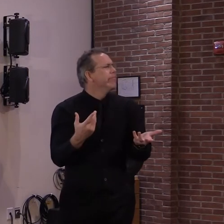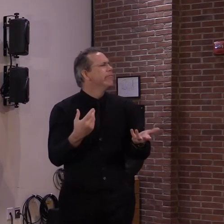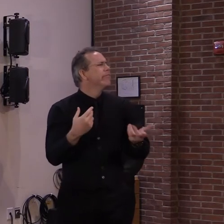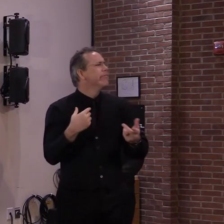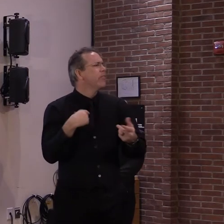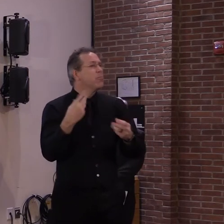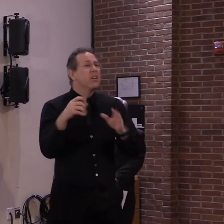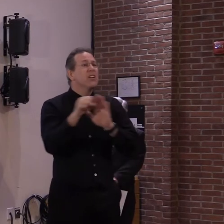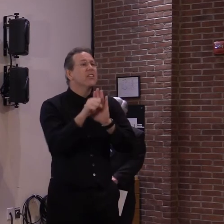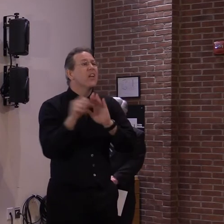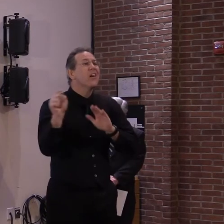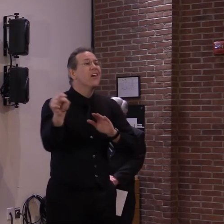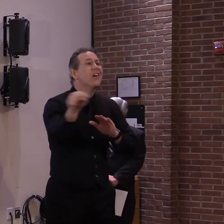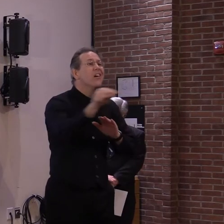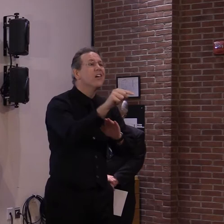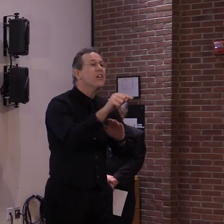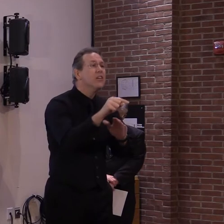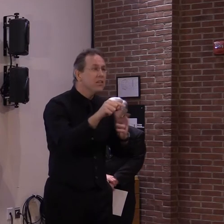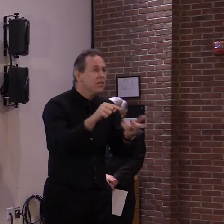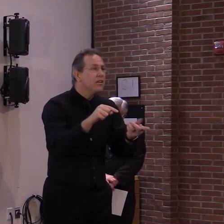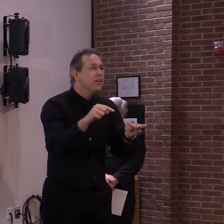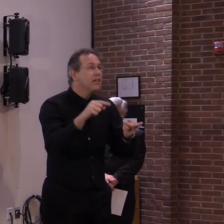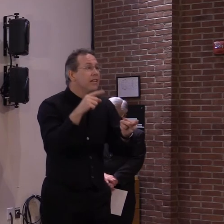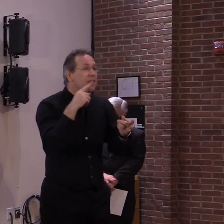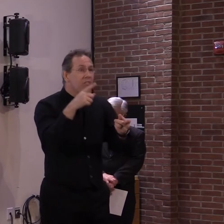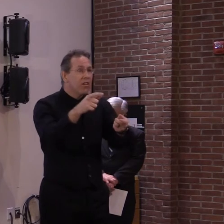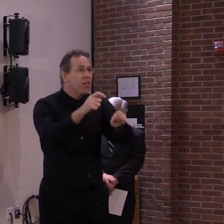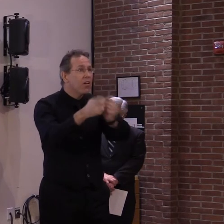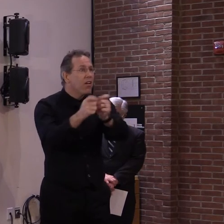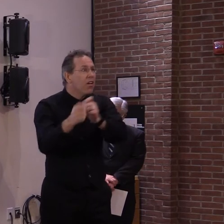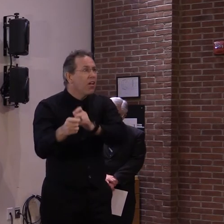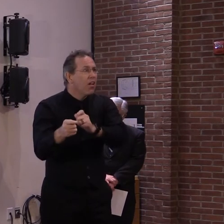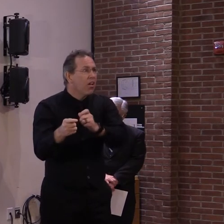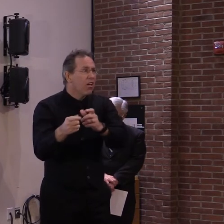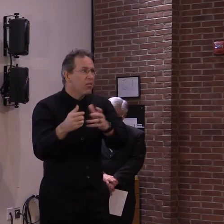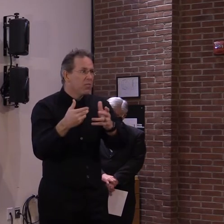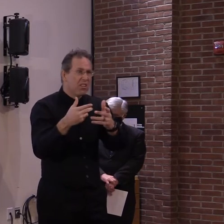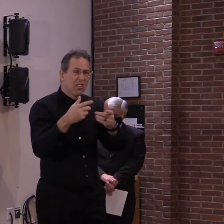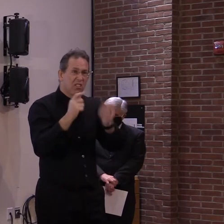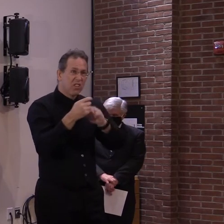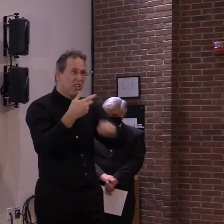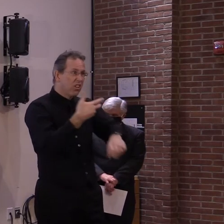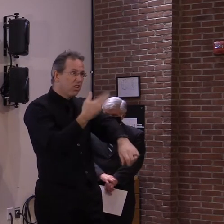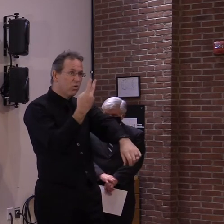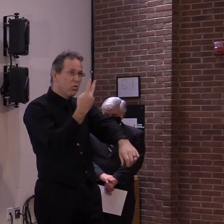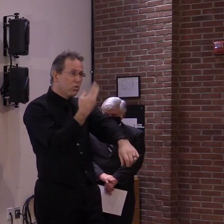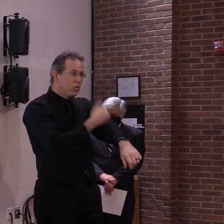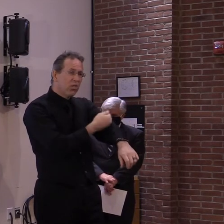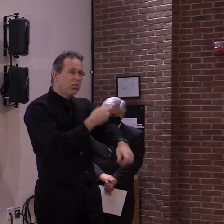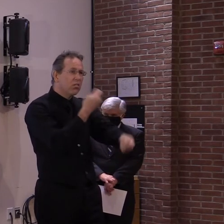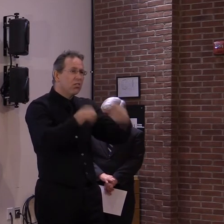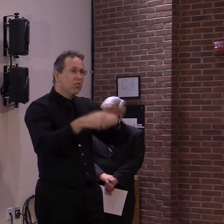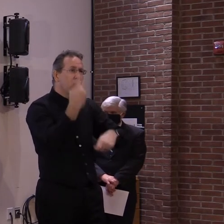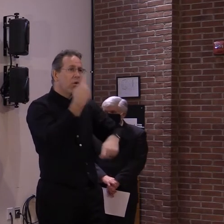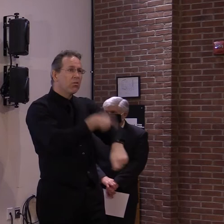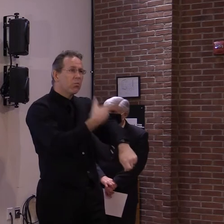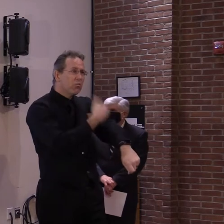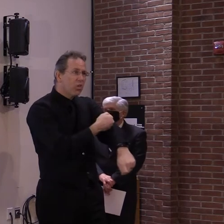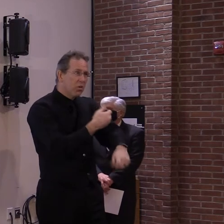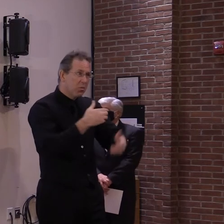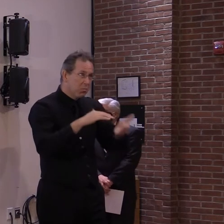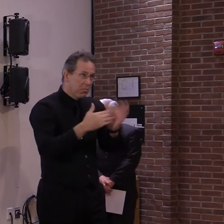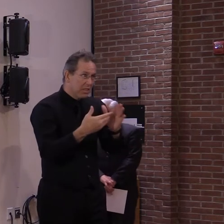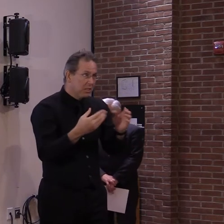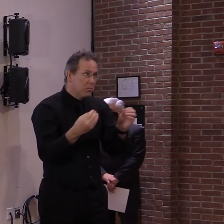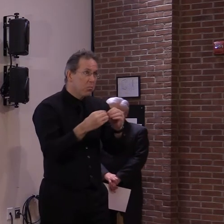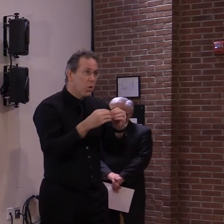uh, switch from two shots to one shot, okay, then the, uh, rate at which other states are distributing